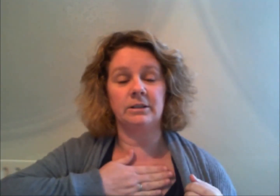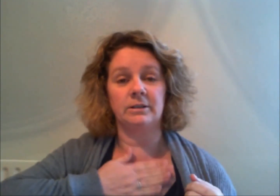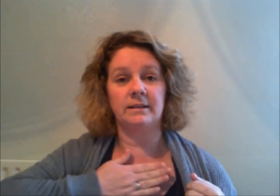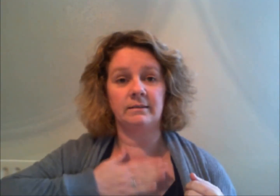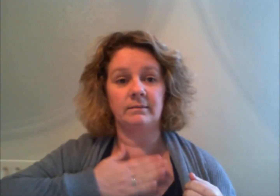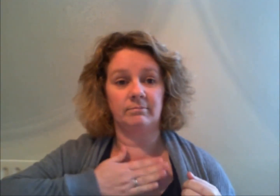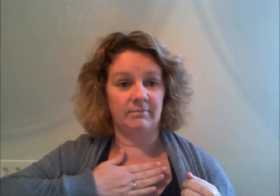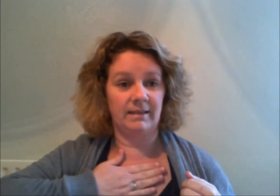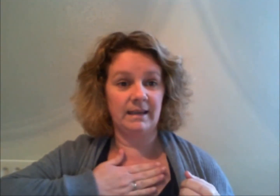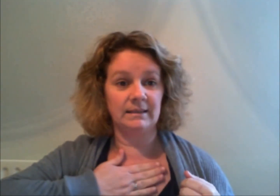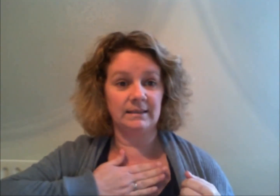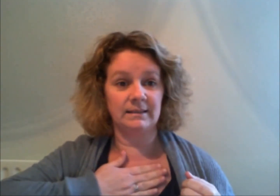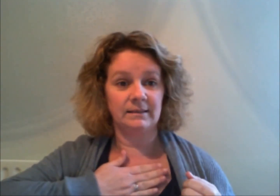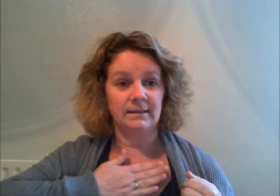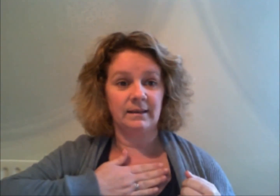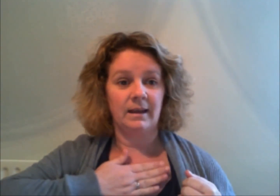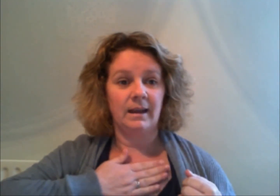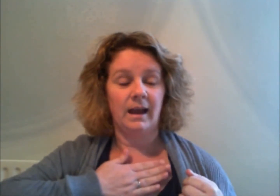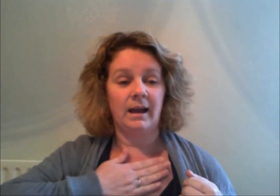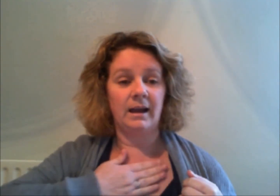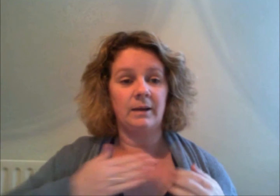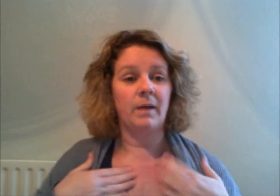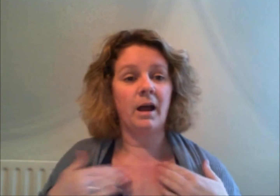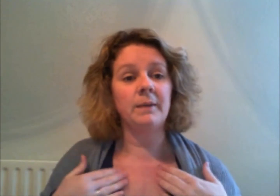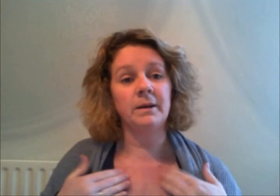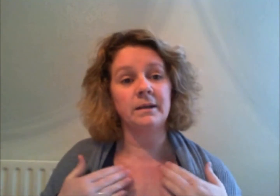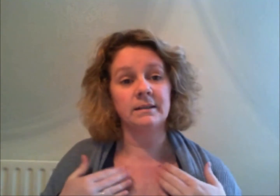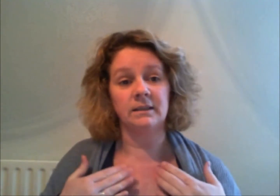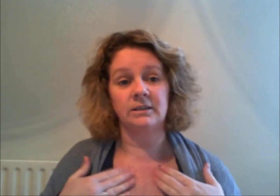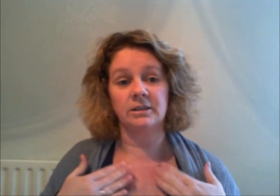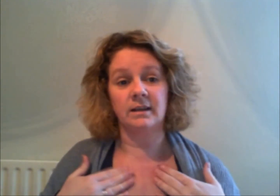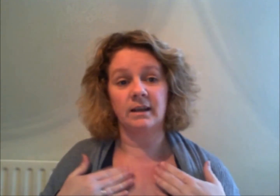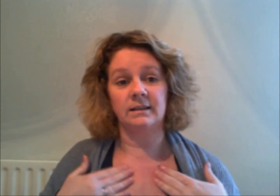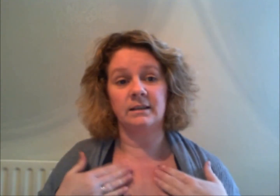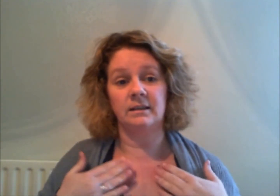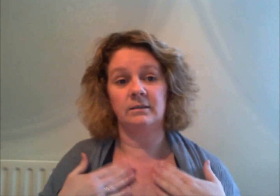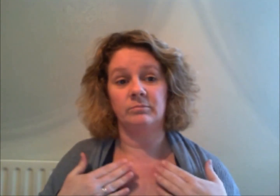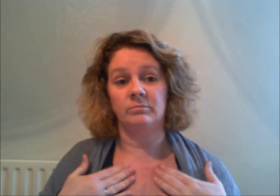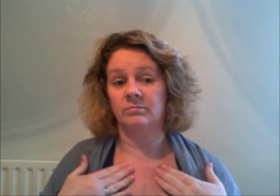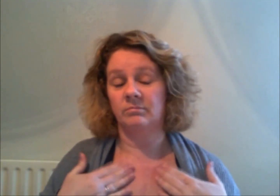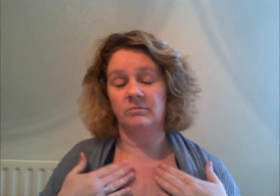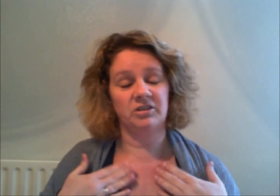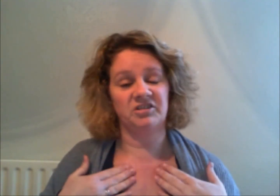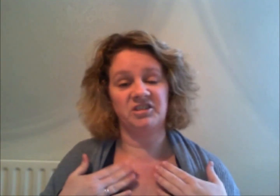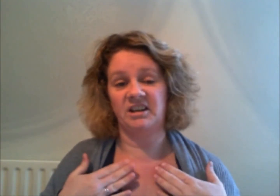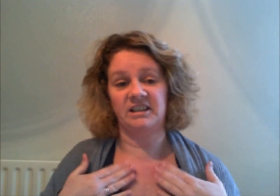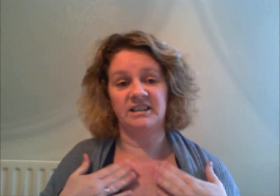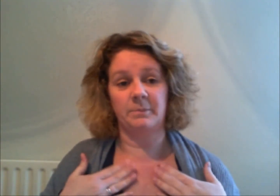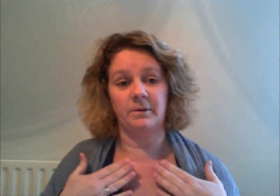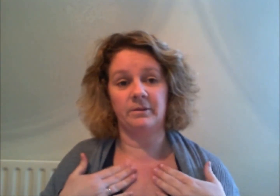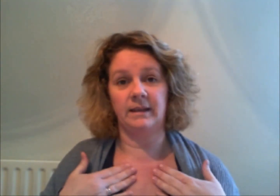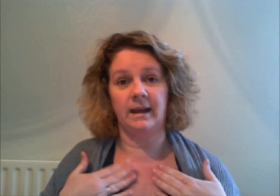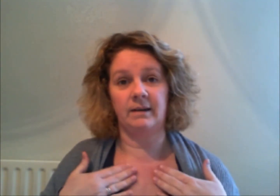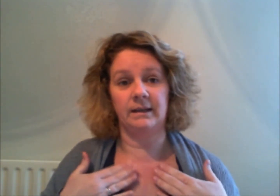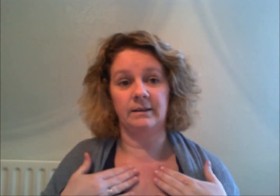do this I personally just like to just gently tap on the area